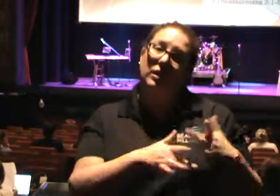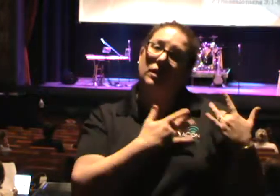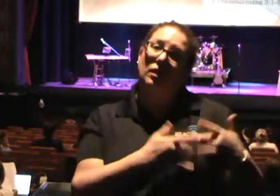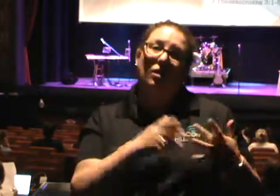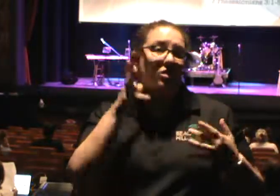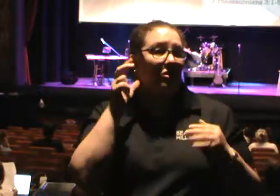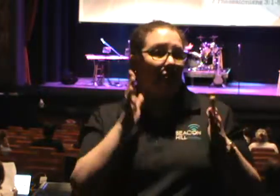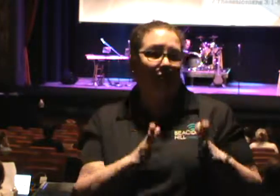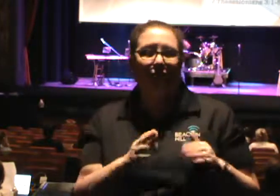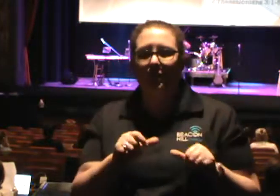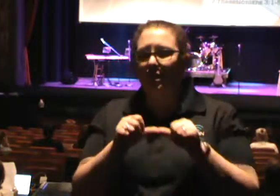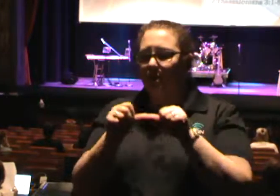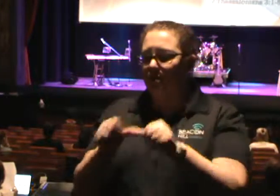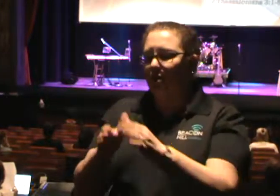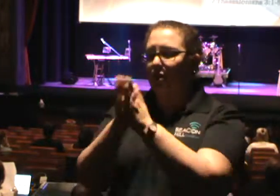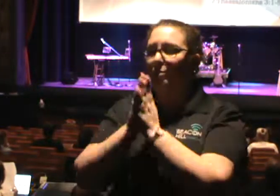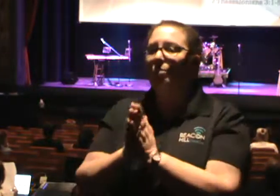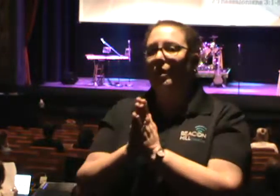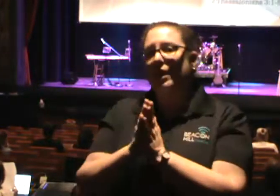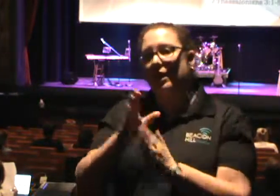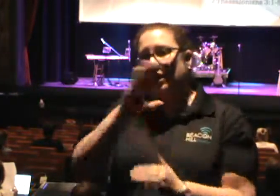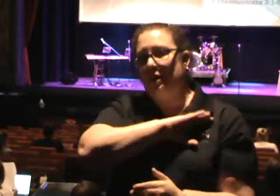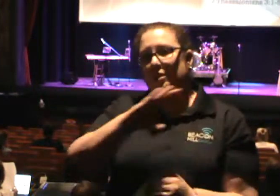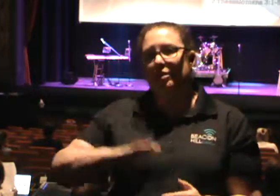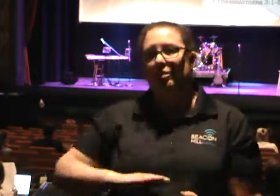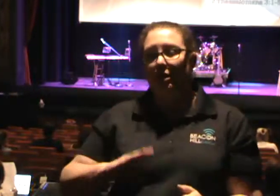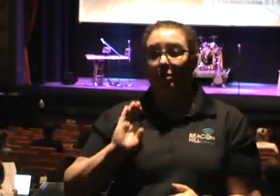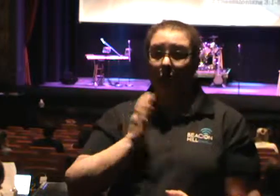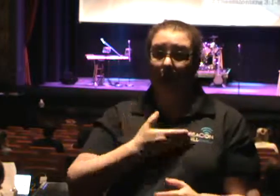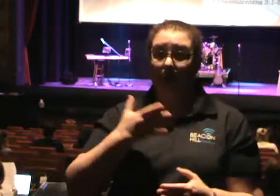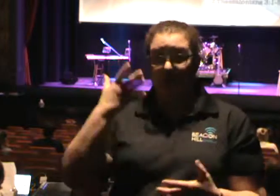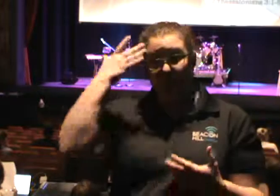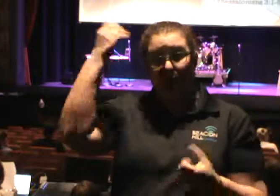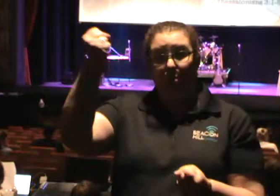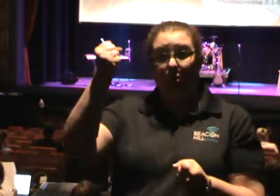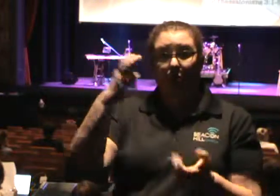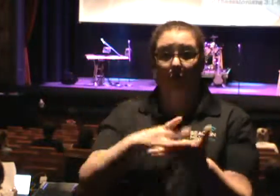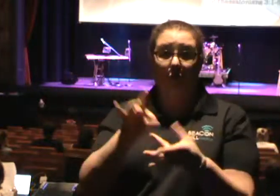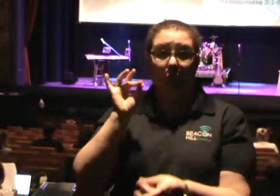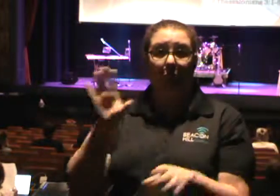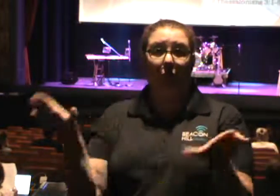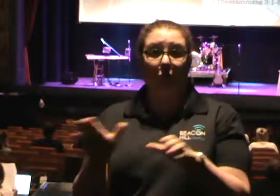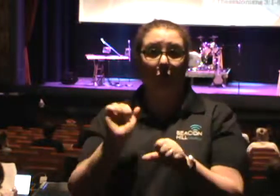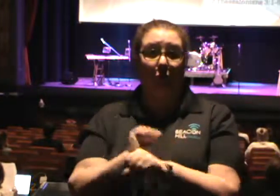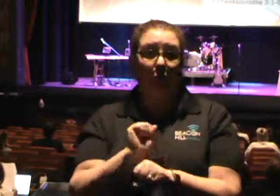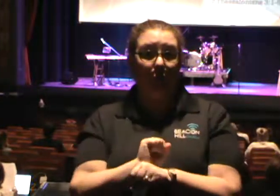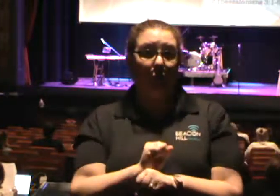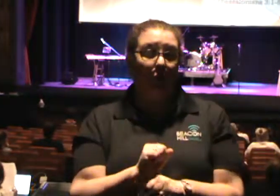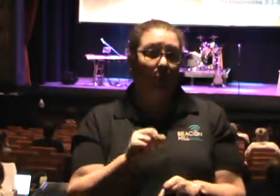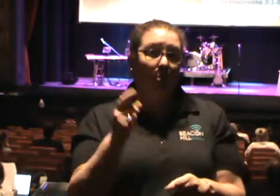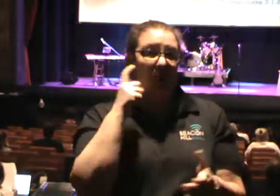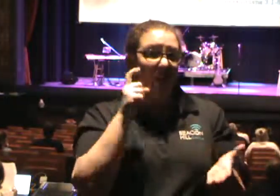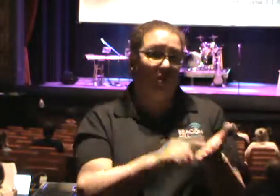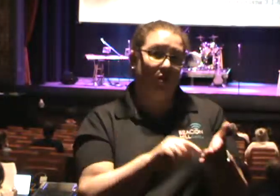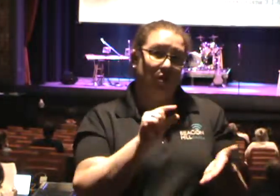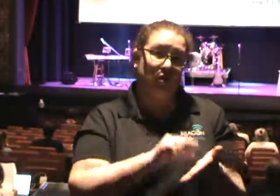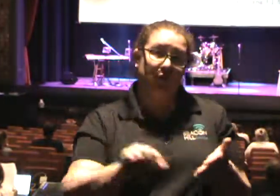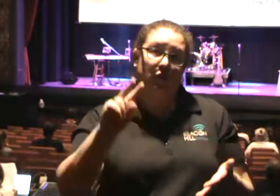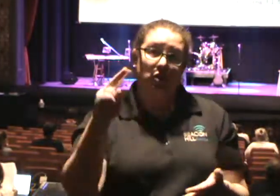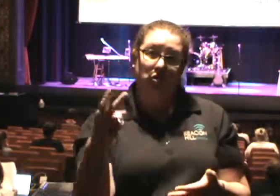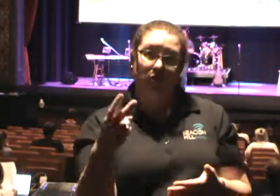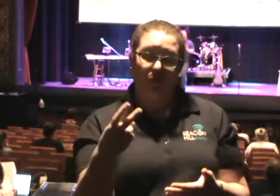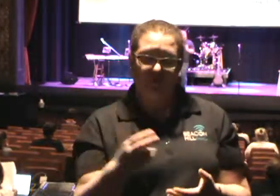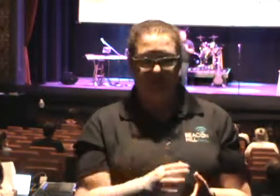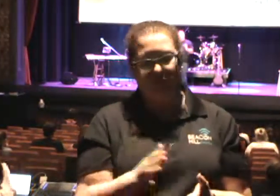continually pray to Christ for us to be bold and for the Spirit to do the work. But look what verse 2 says. This is what hit me the